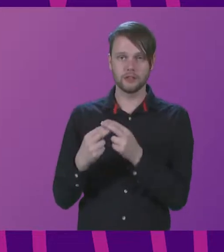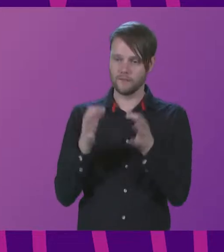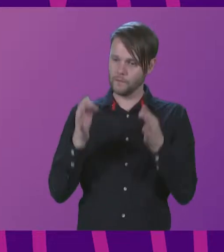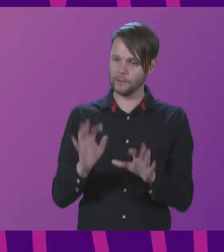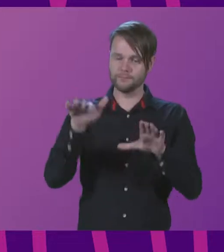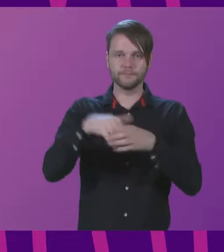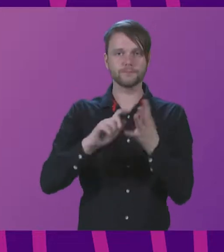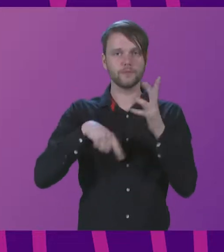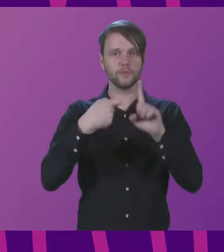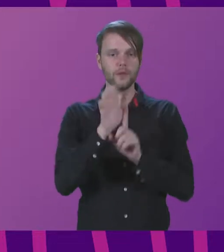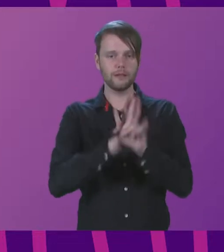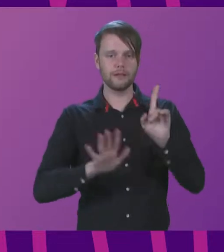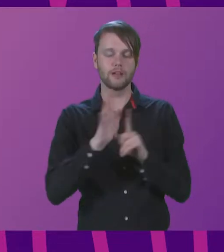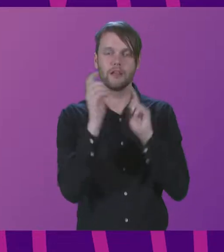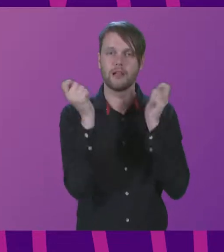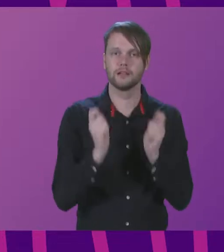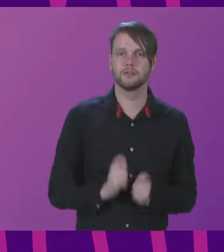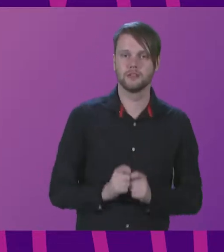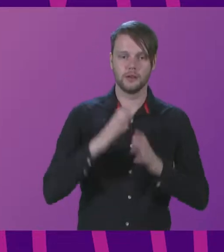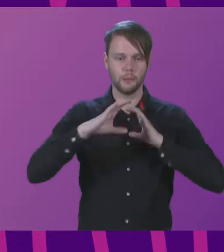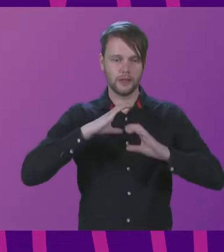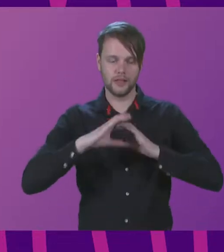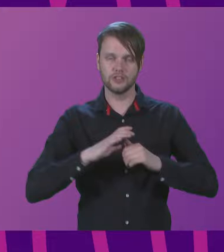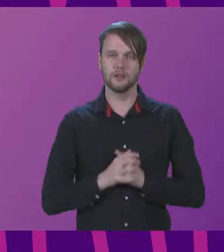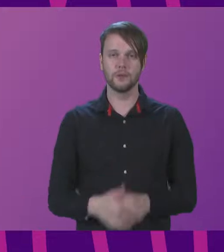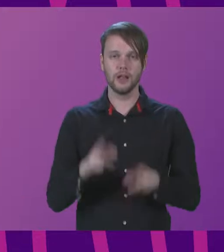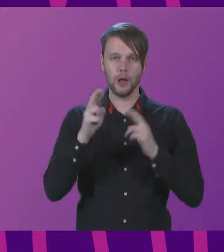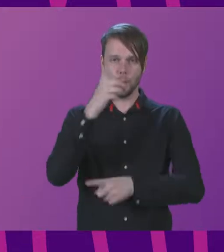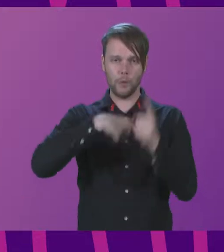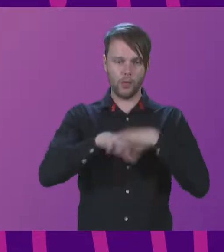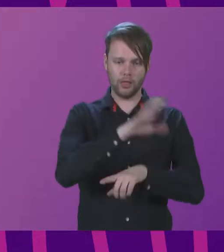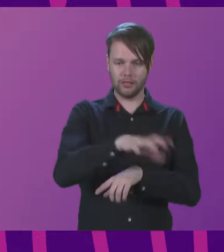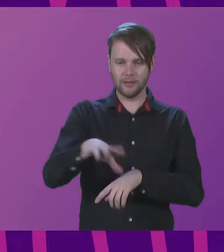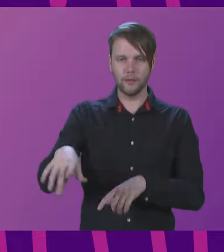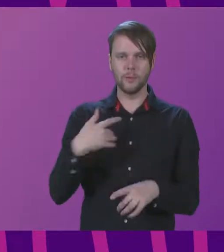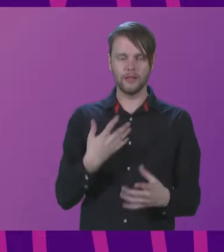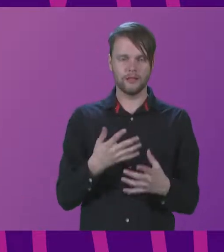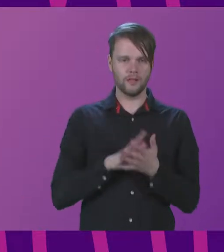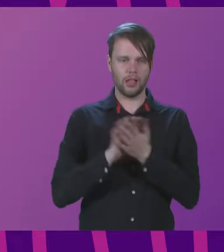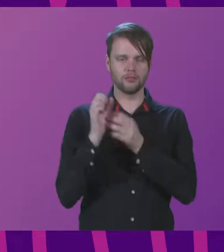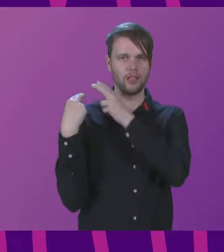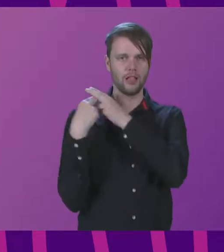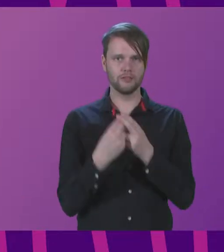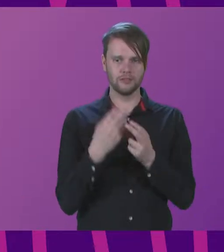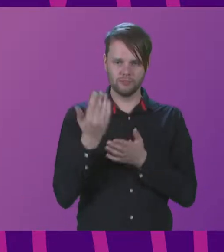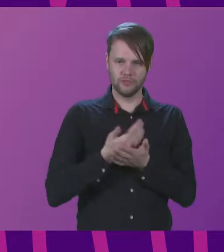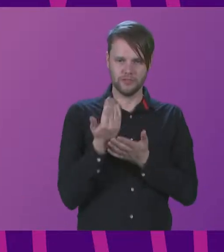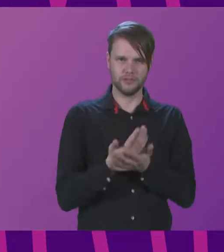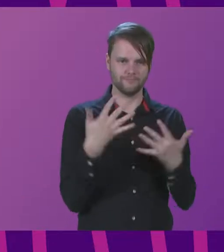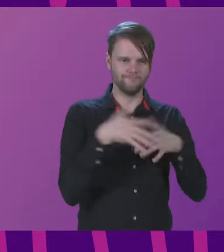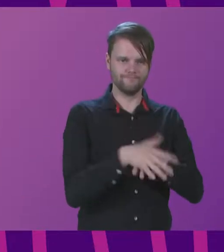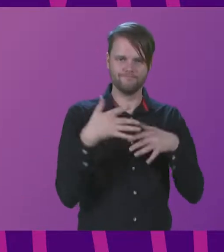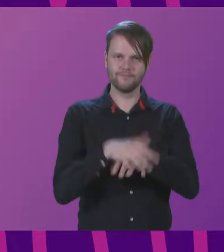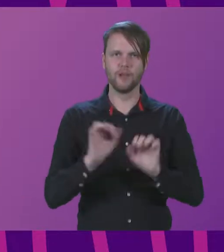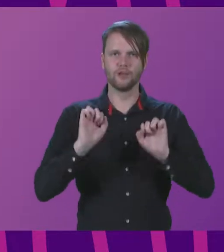in the UK's national adaptation communication. I hope that all states around the world will embed cultural heritage protection in their